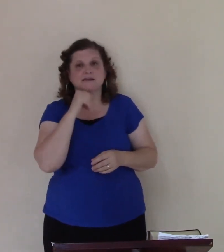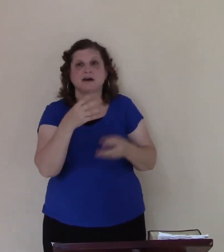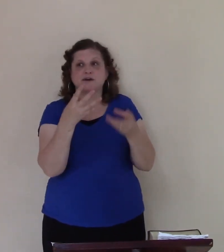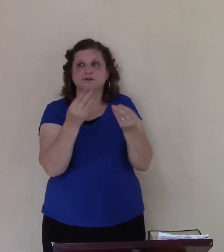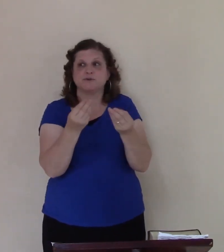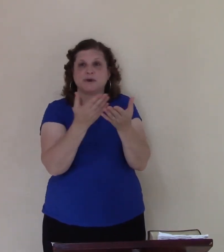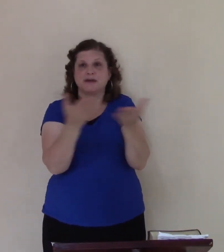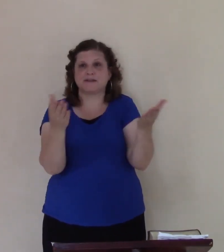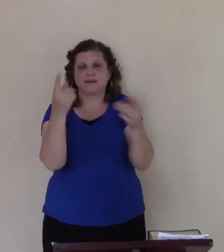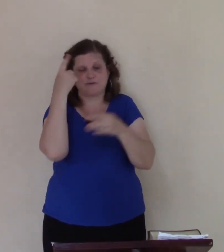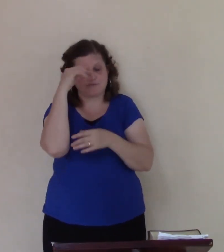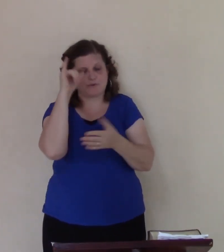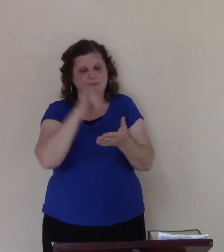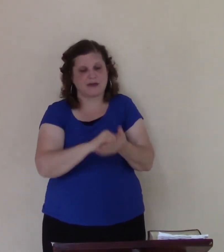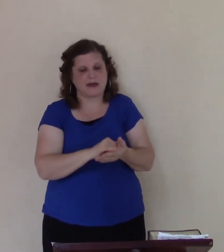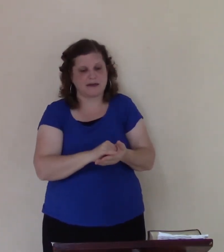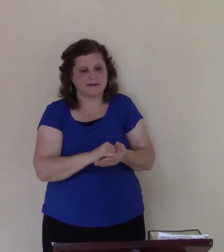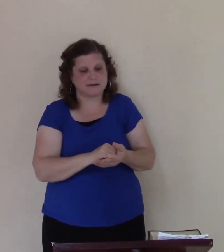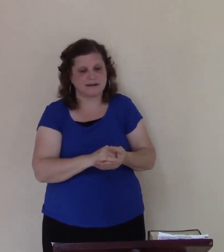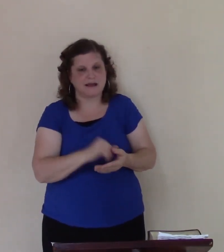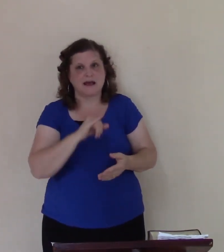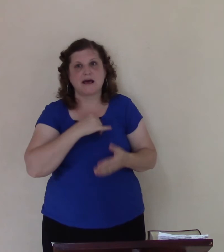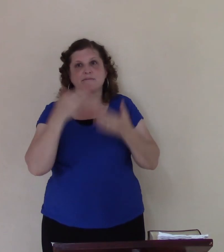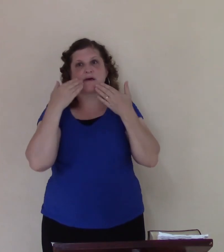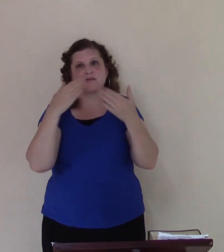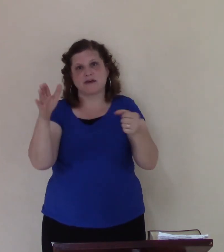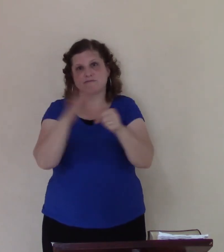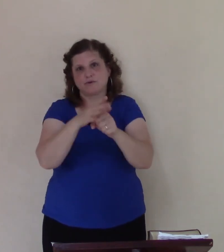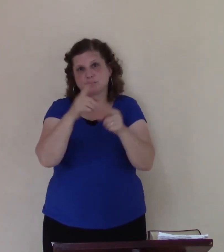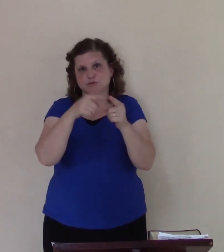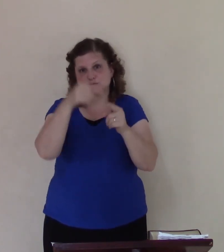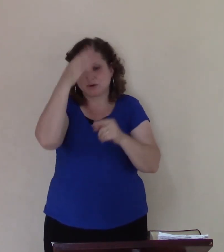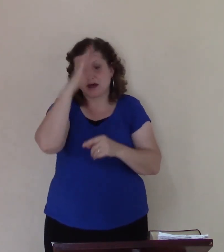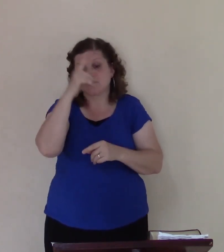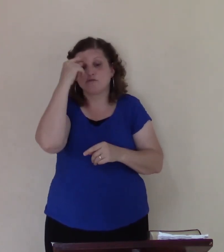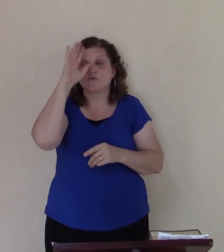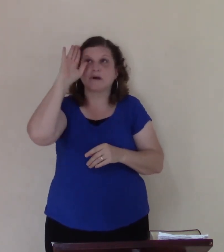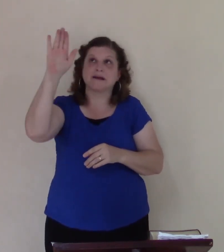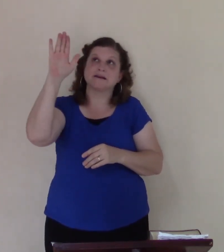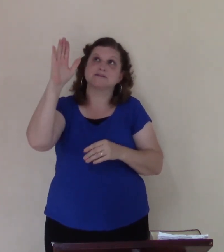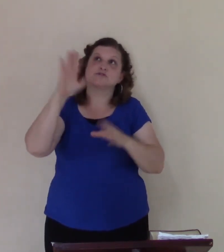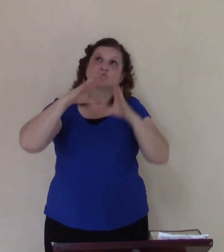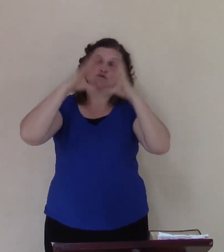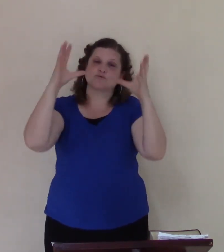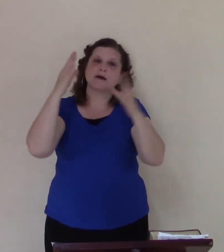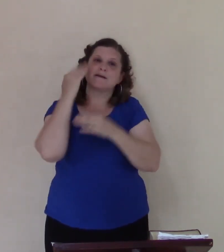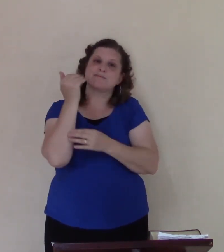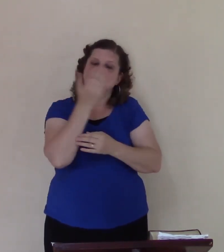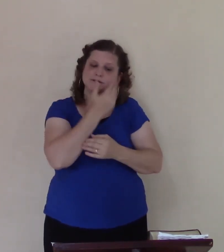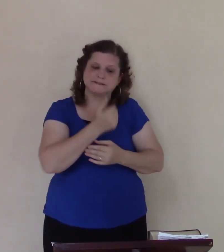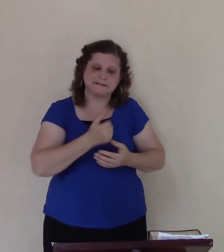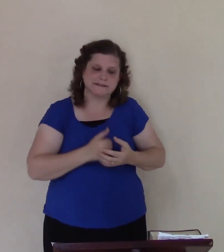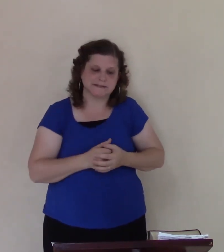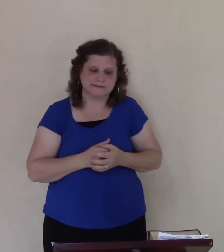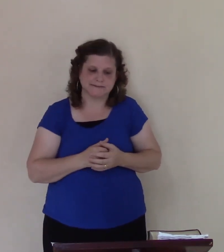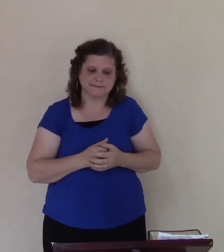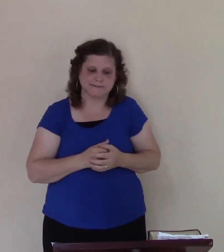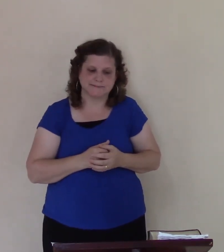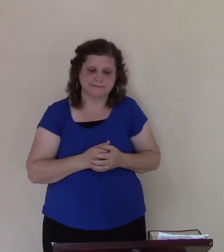at all I am thankful to God for his great mercy what you should be short all of us should be